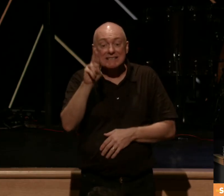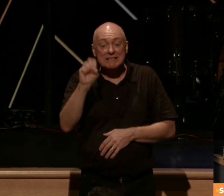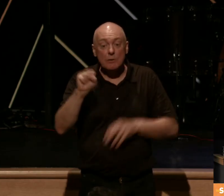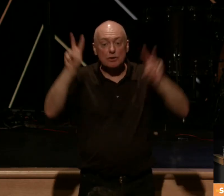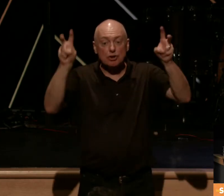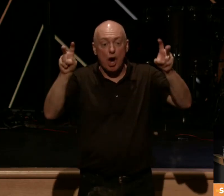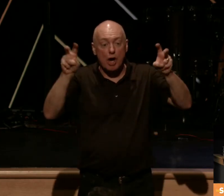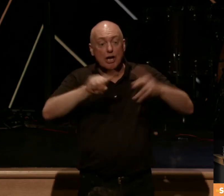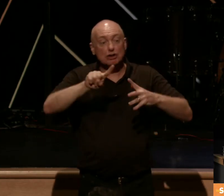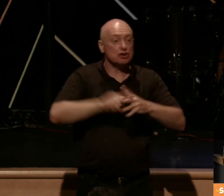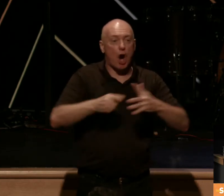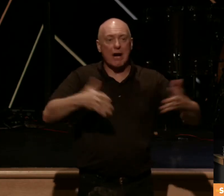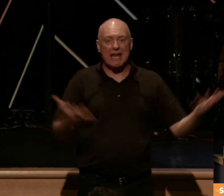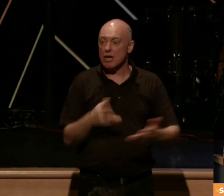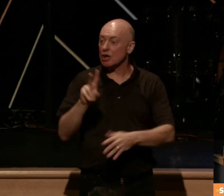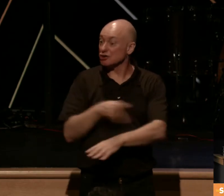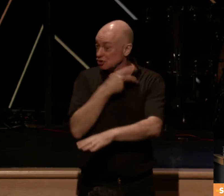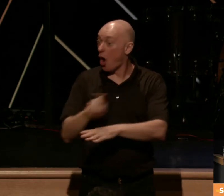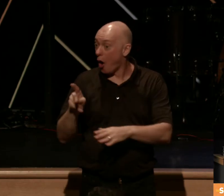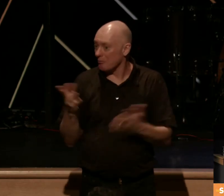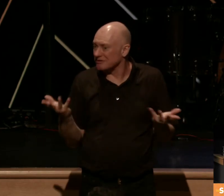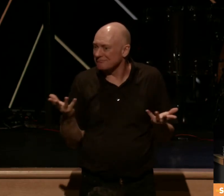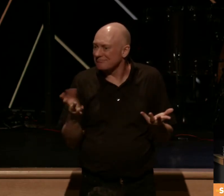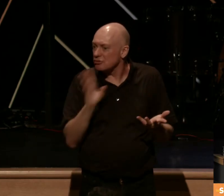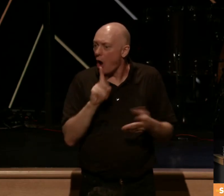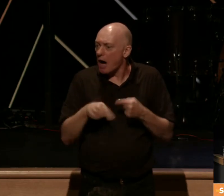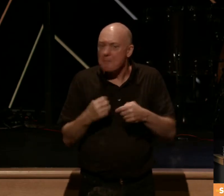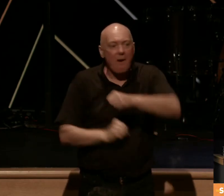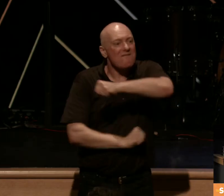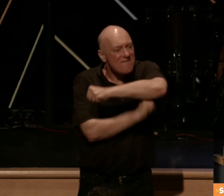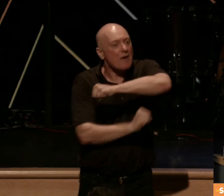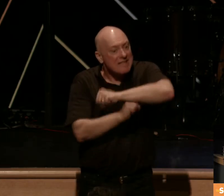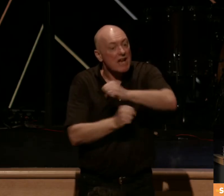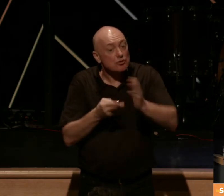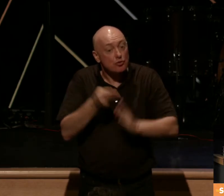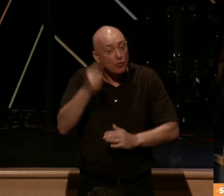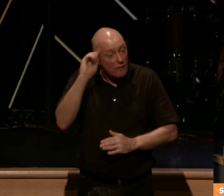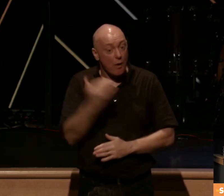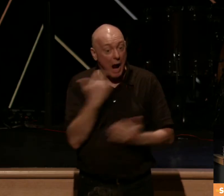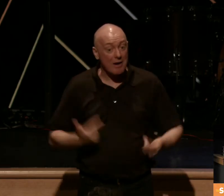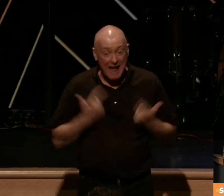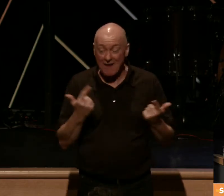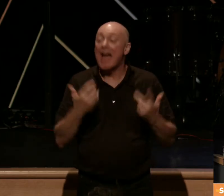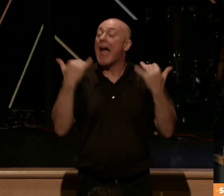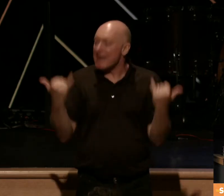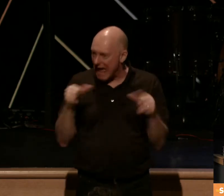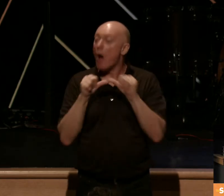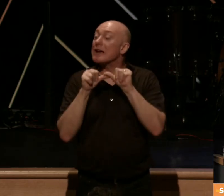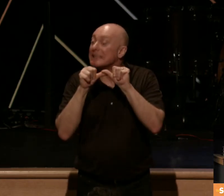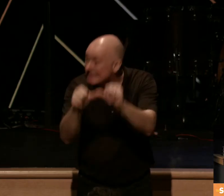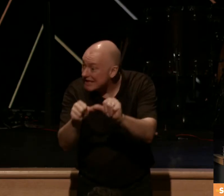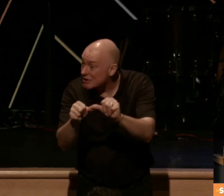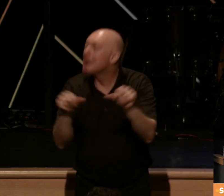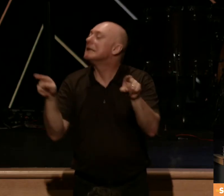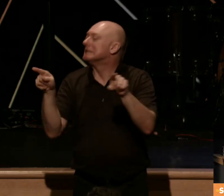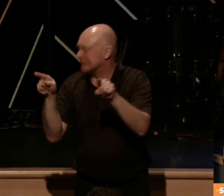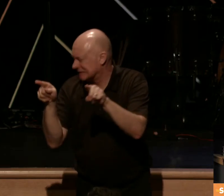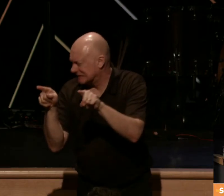Psalms, some foundational psalms with some foundational truth for our lives, and we're going to continue today along the same Start Here